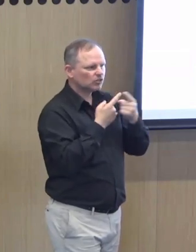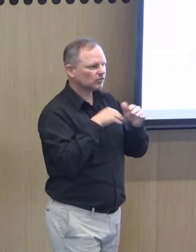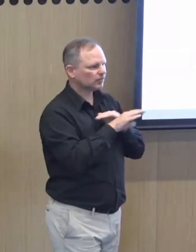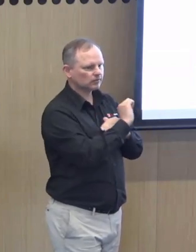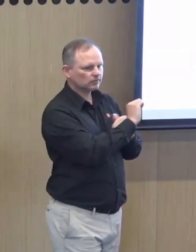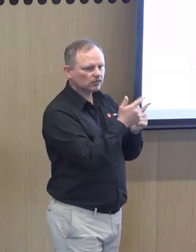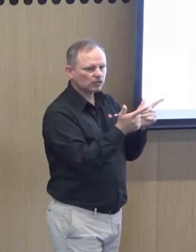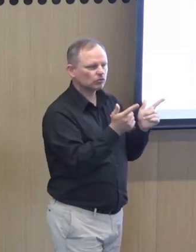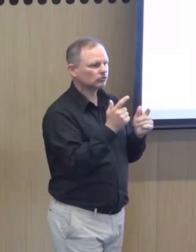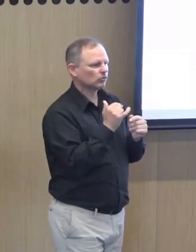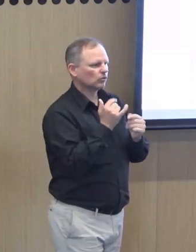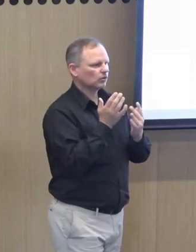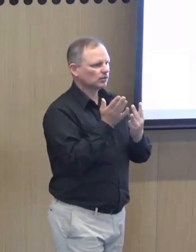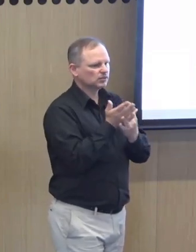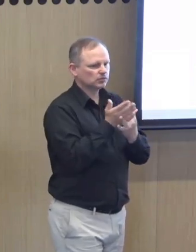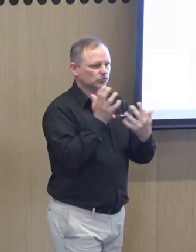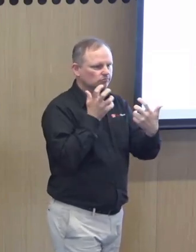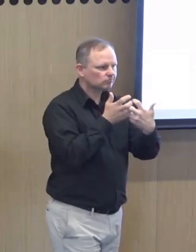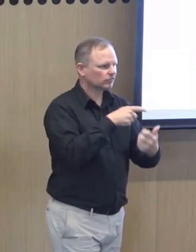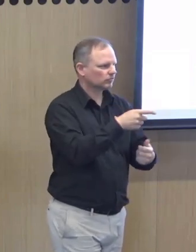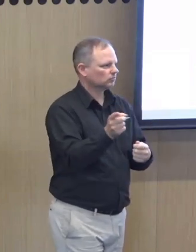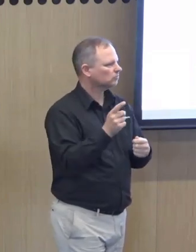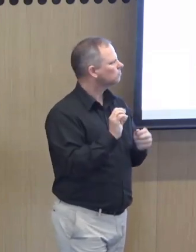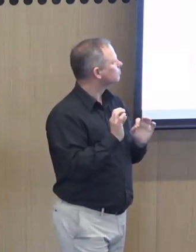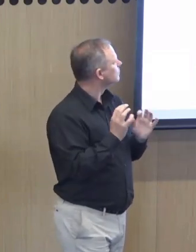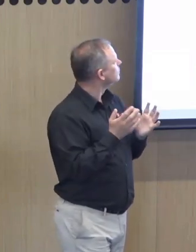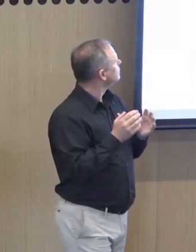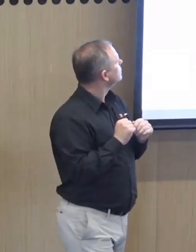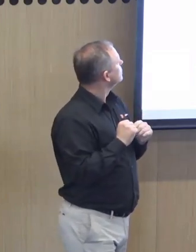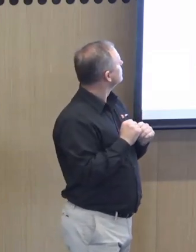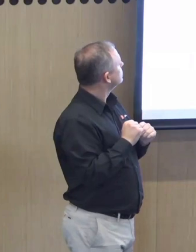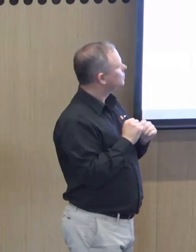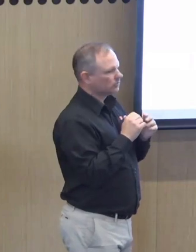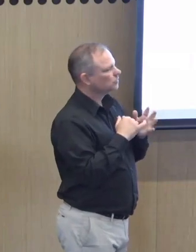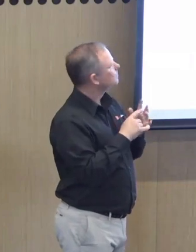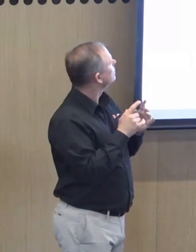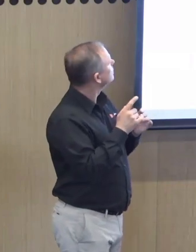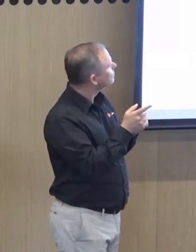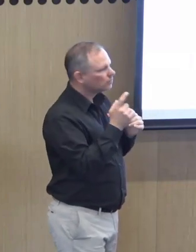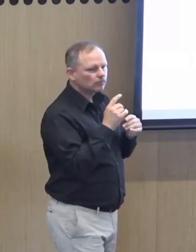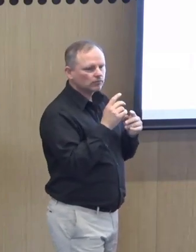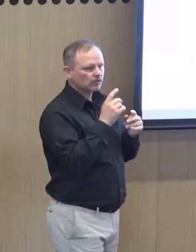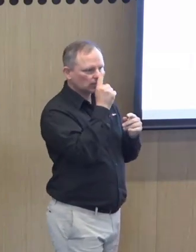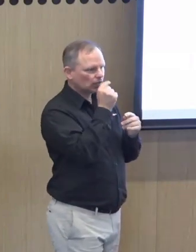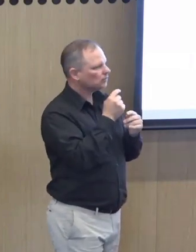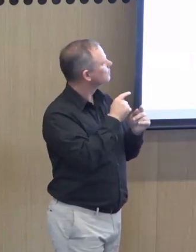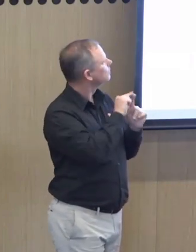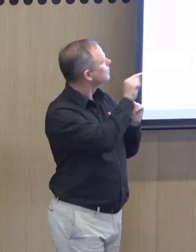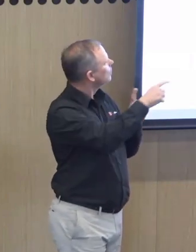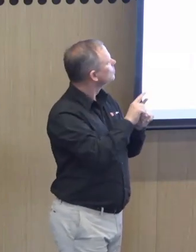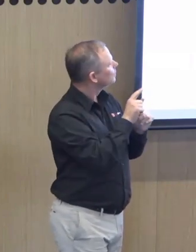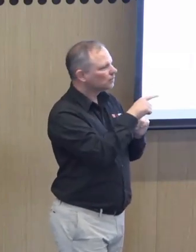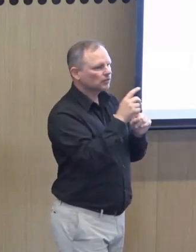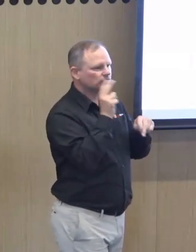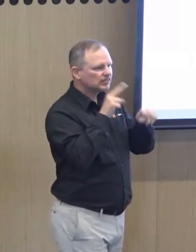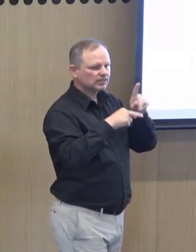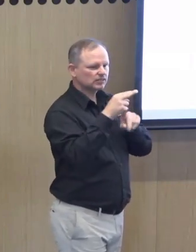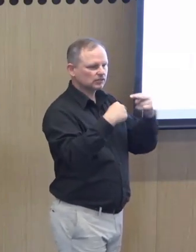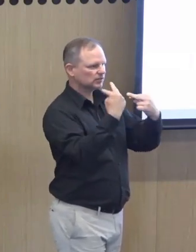had access to that information and then being able to understand what it means. And then moving on from